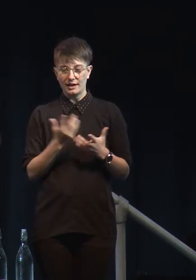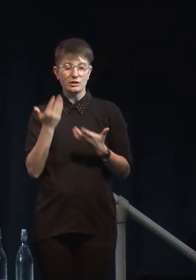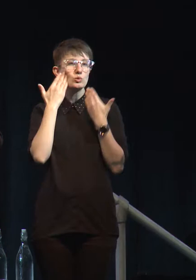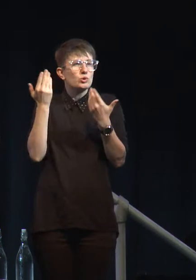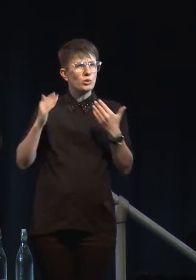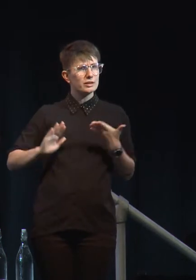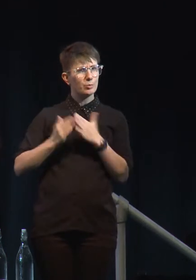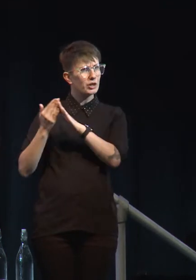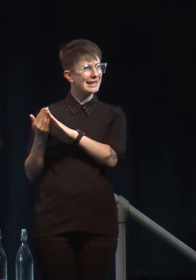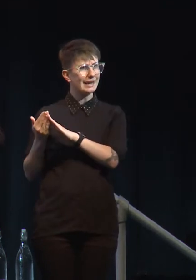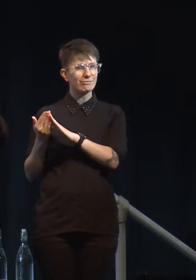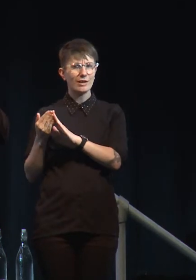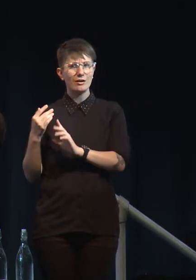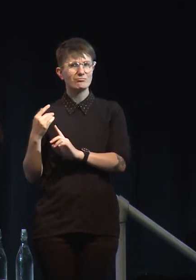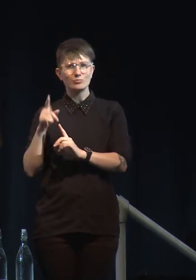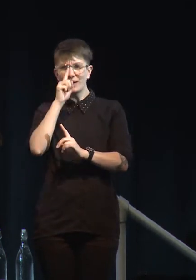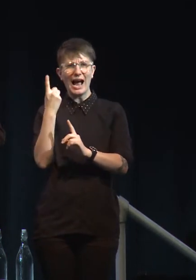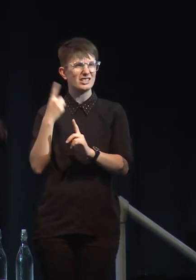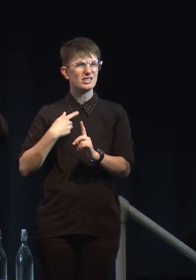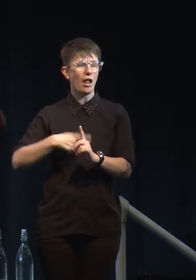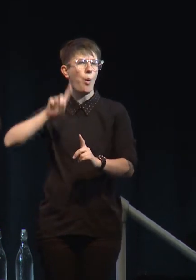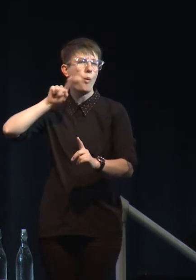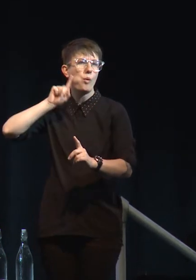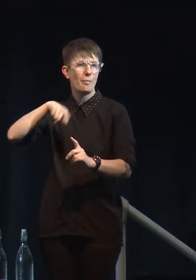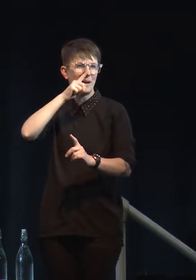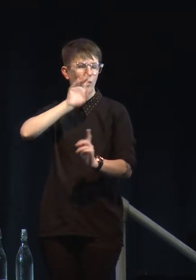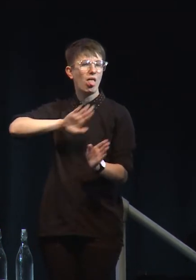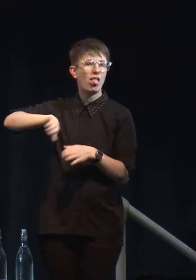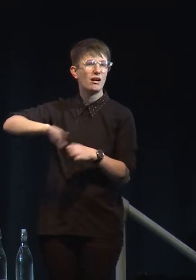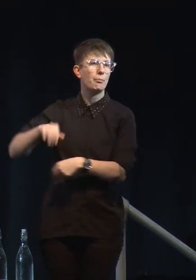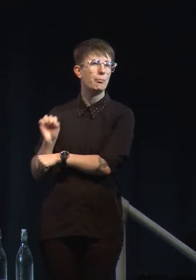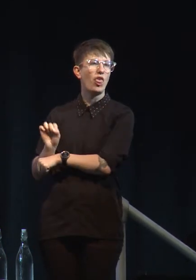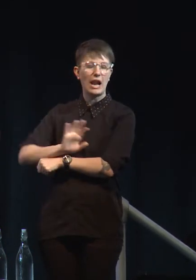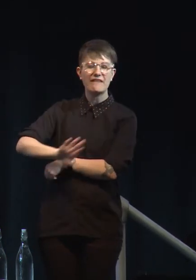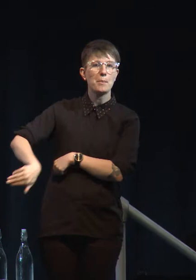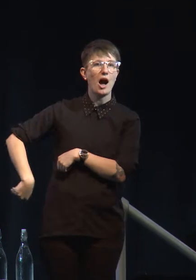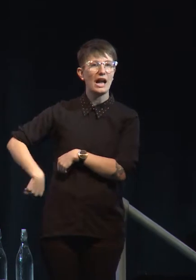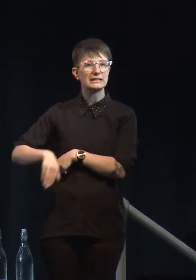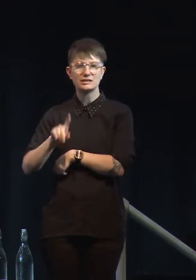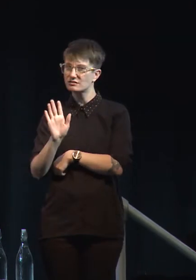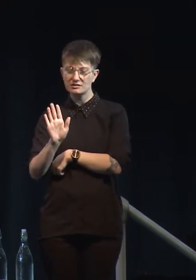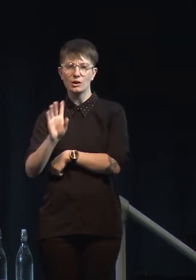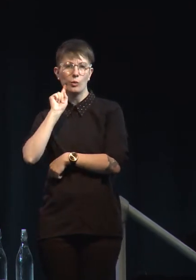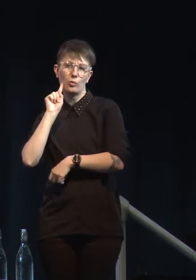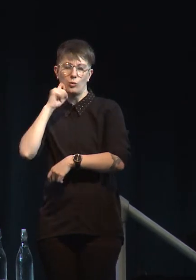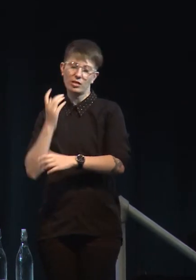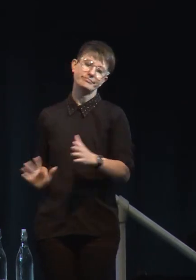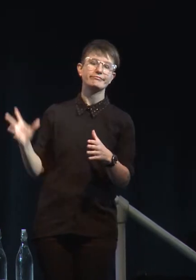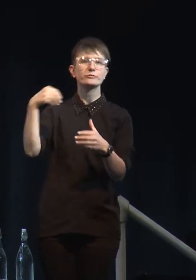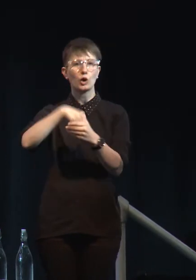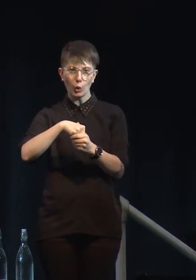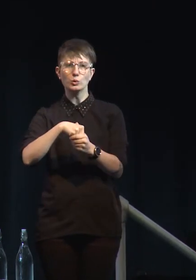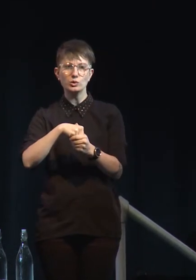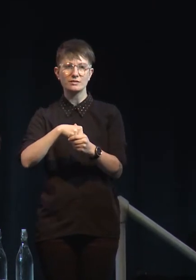left behind in this transition, that it's going to be done sensibly, it's going to be done over time in a way that benefits